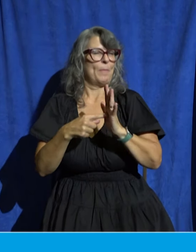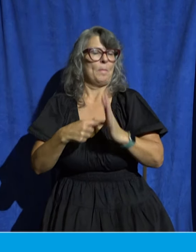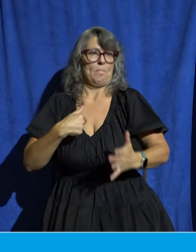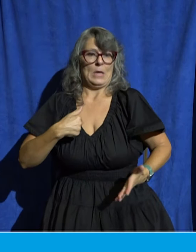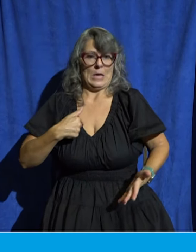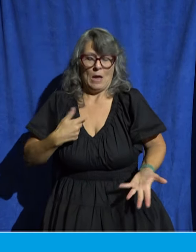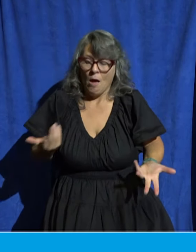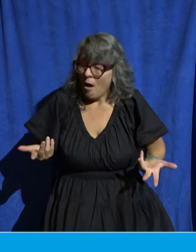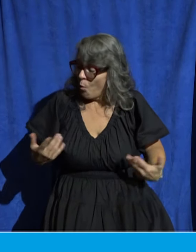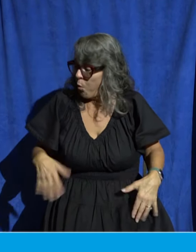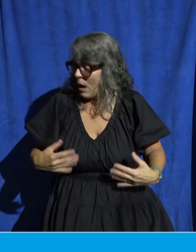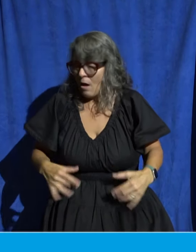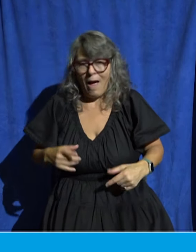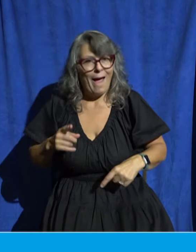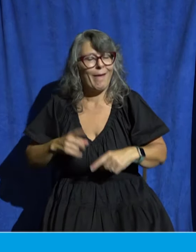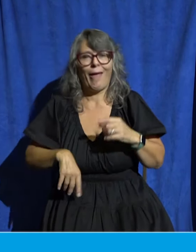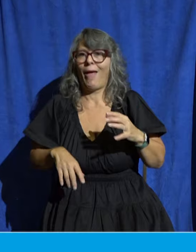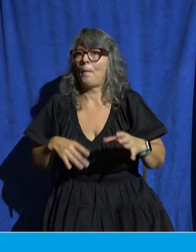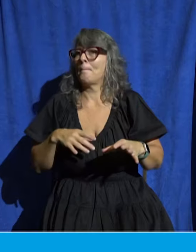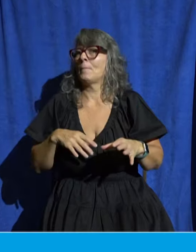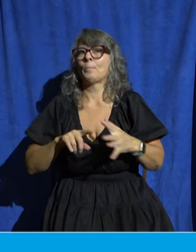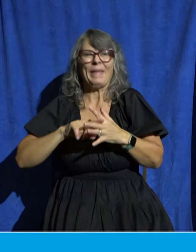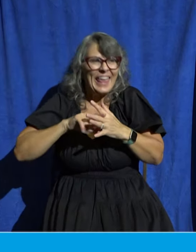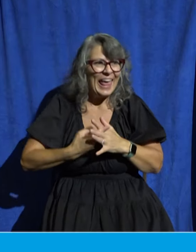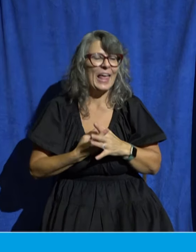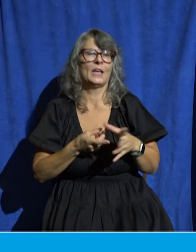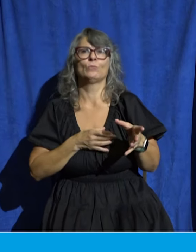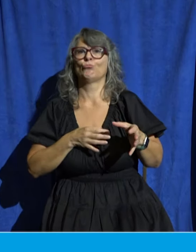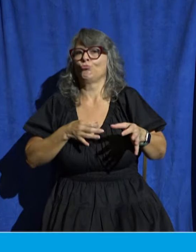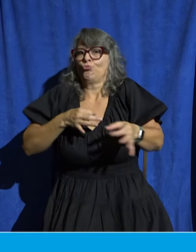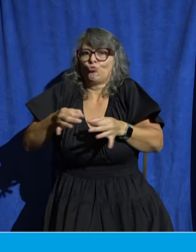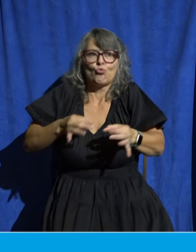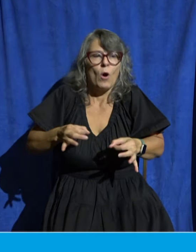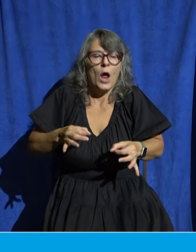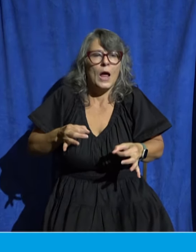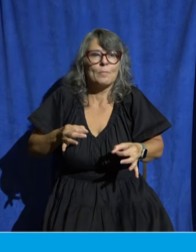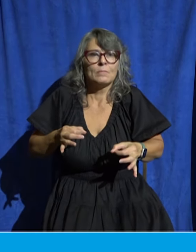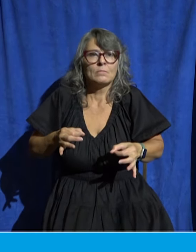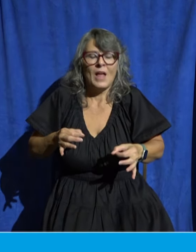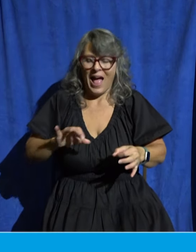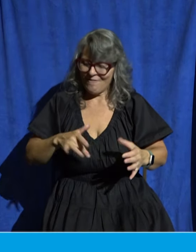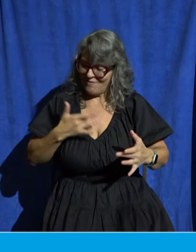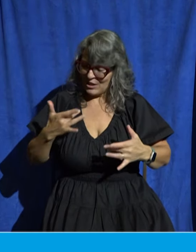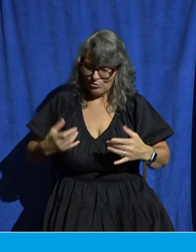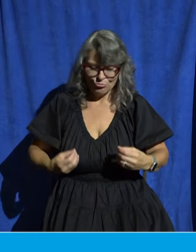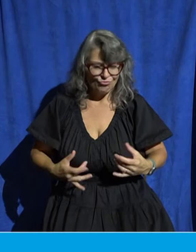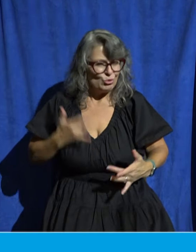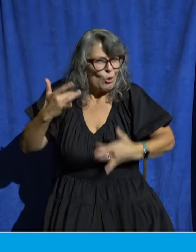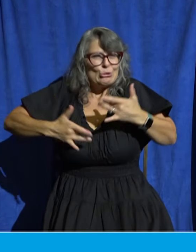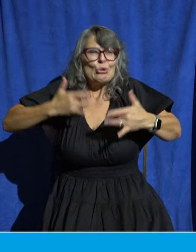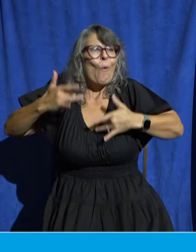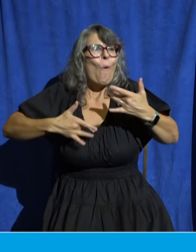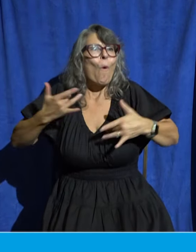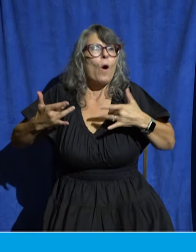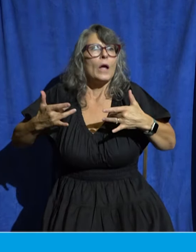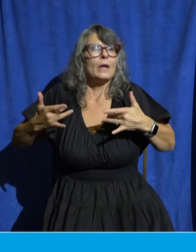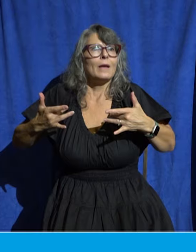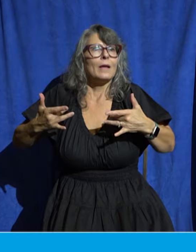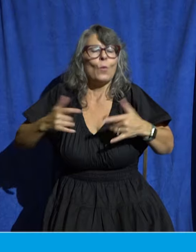describe to you the joy that I feel and experience when the Lord uses me to help someone else understand the Bible a little bit more. We're sitting down